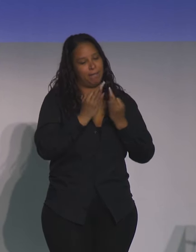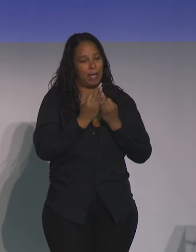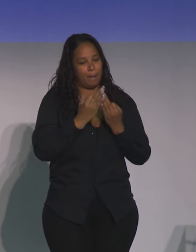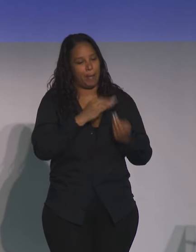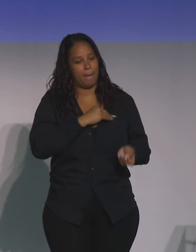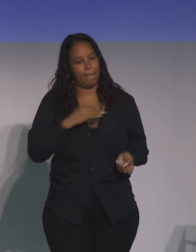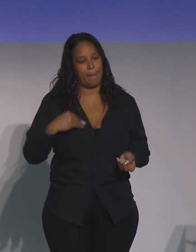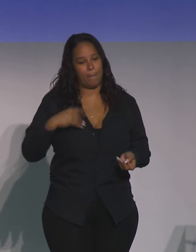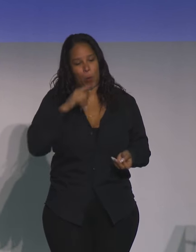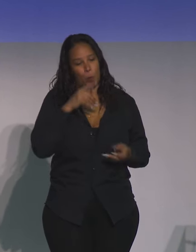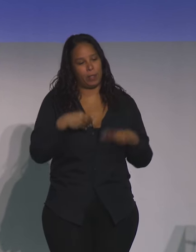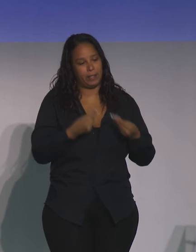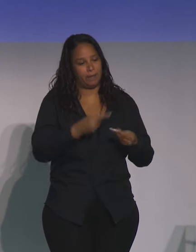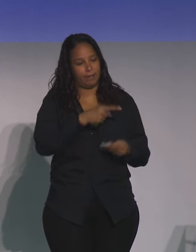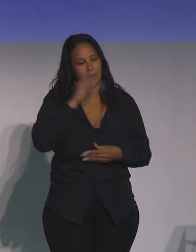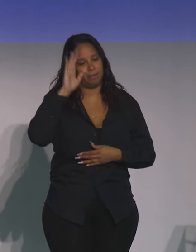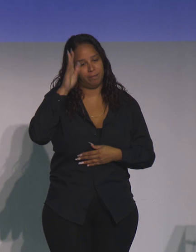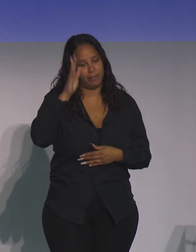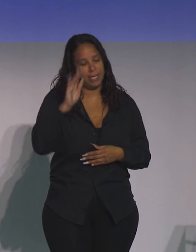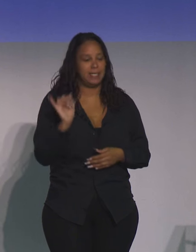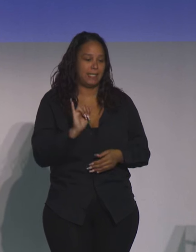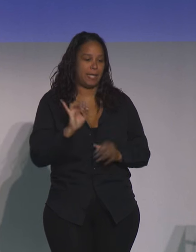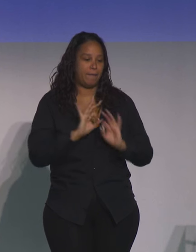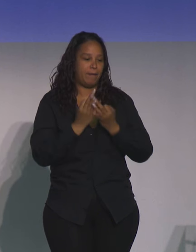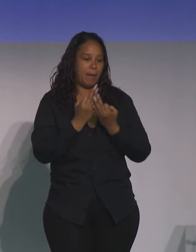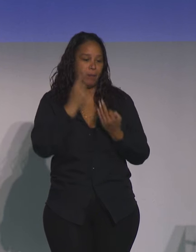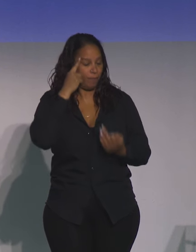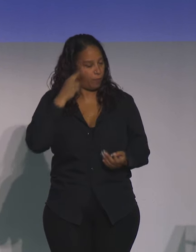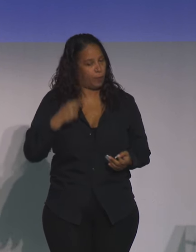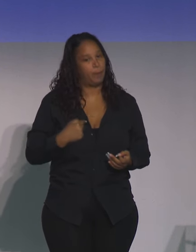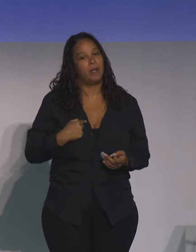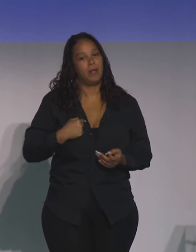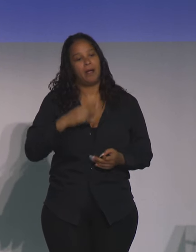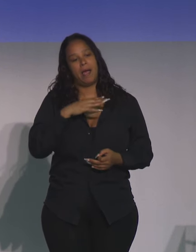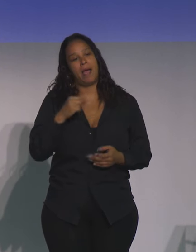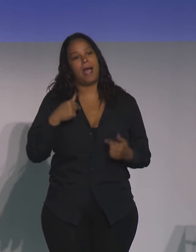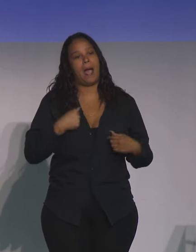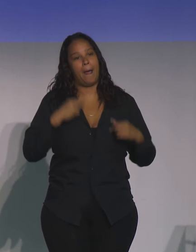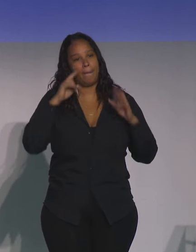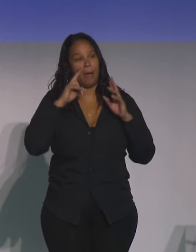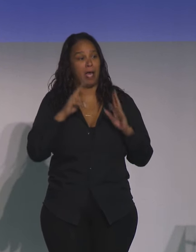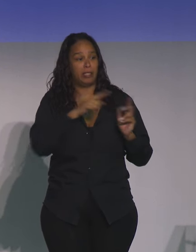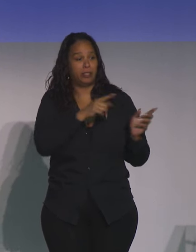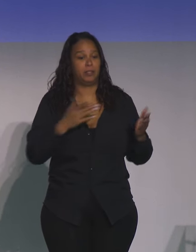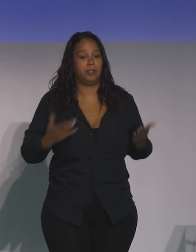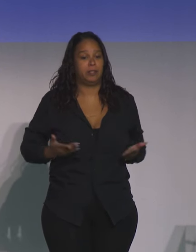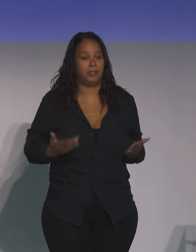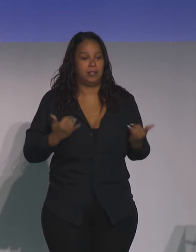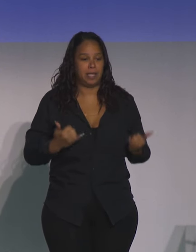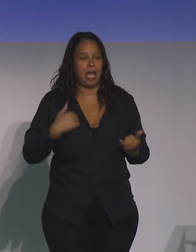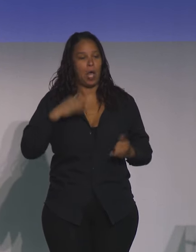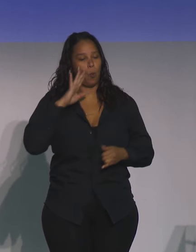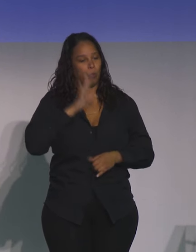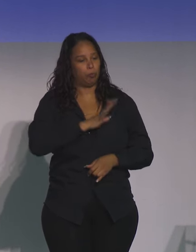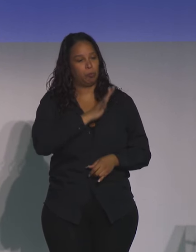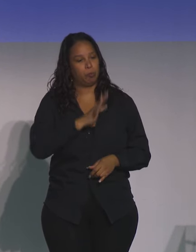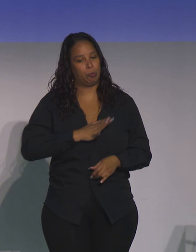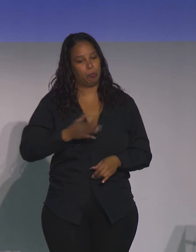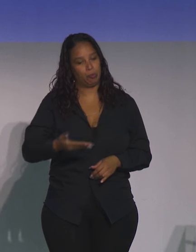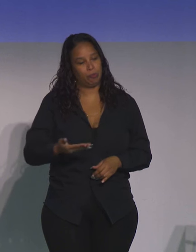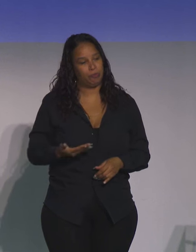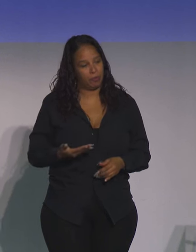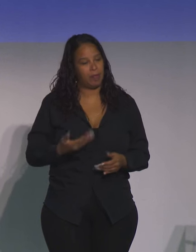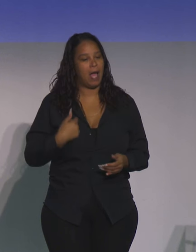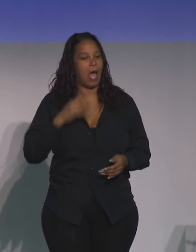this lectureship. She is like family to me. I am honored that she is here. We're going to do a formal introduction and they'll read her whole